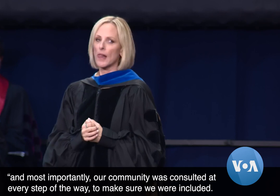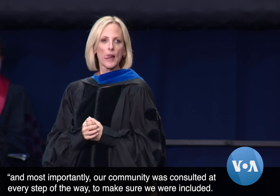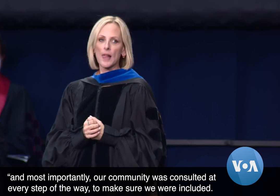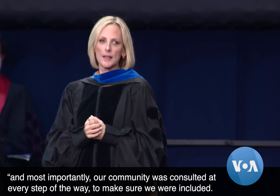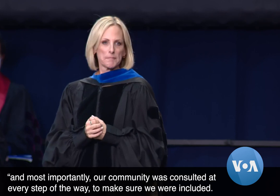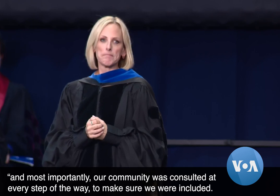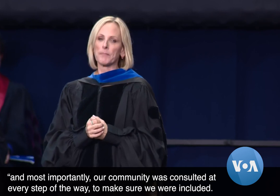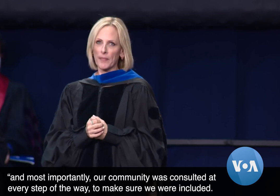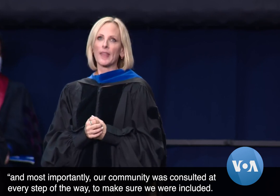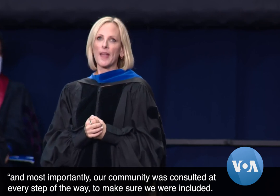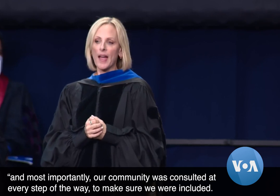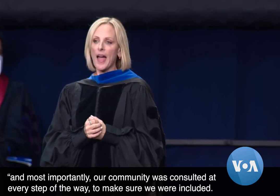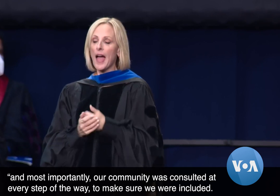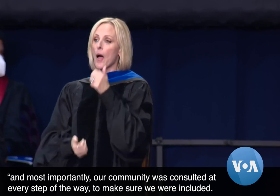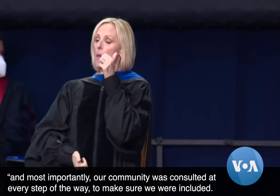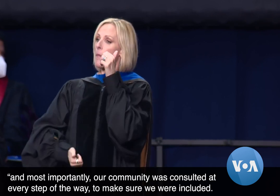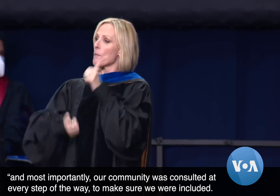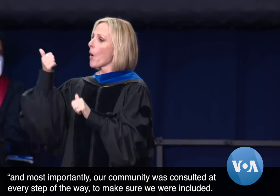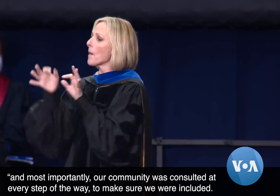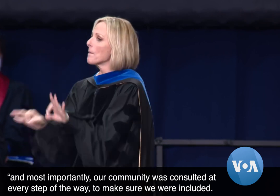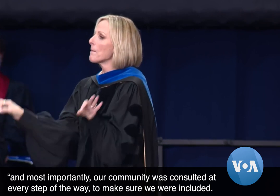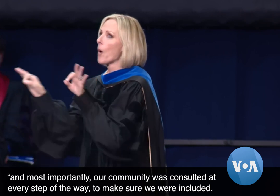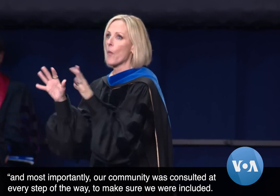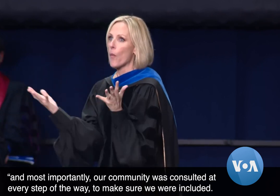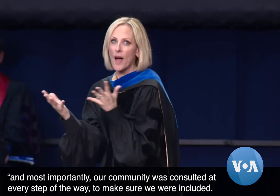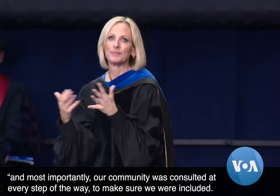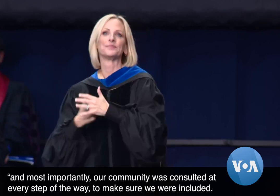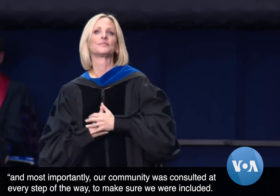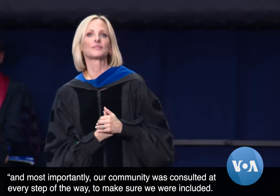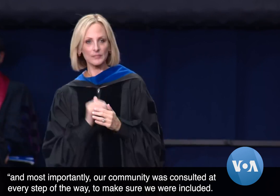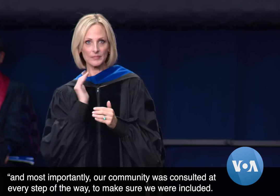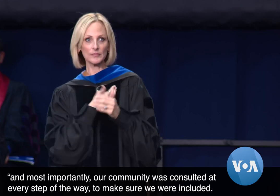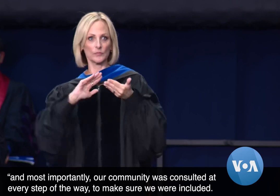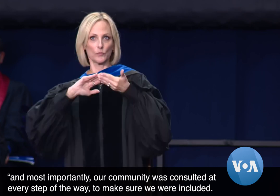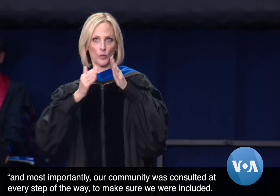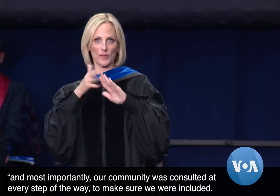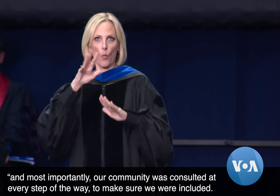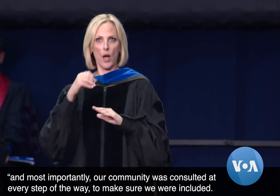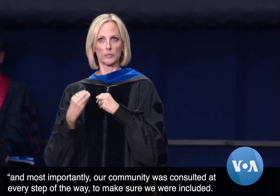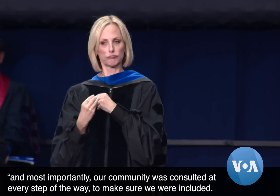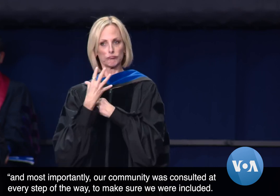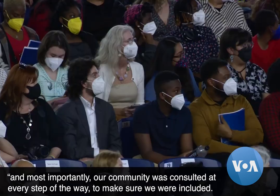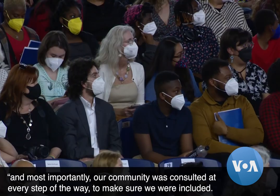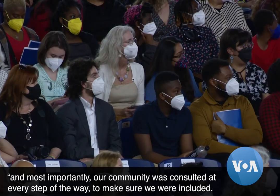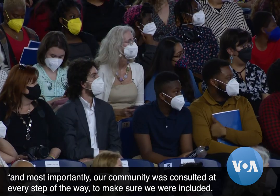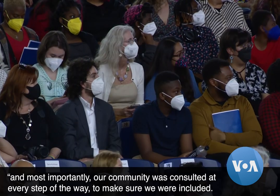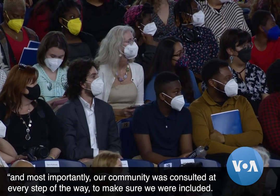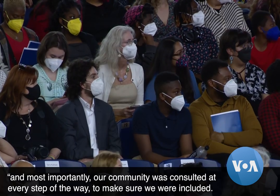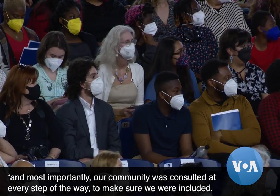And most importantly, our community was consulted at every step of the